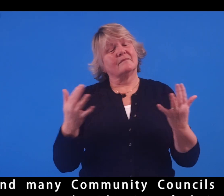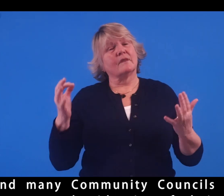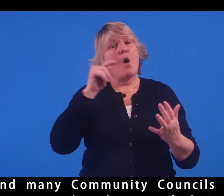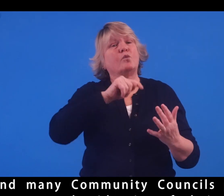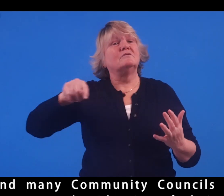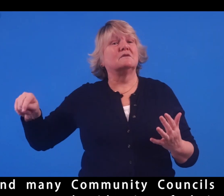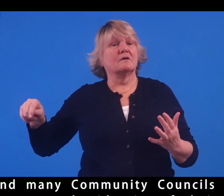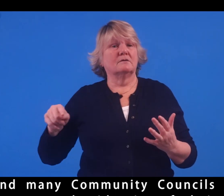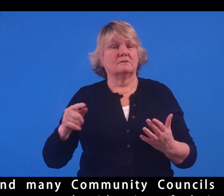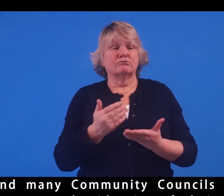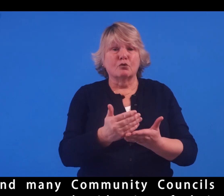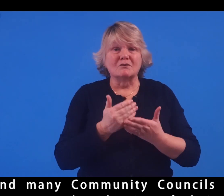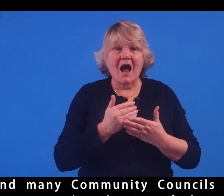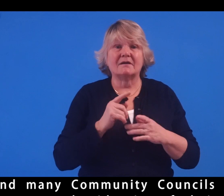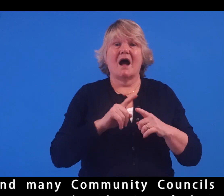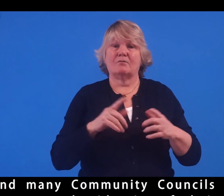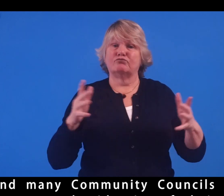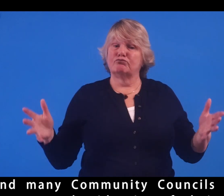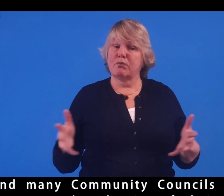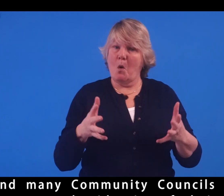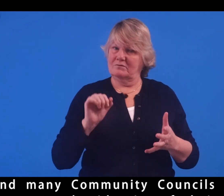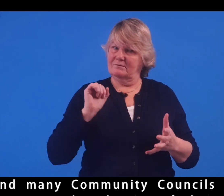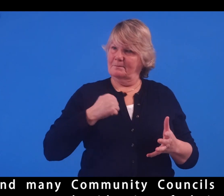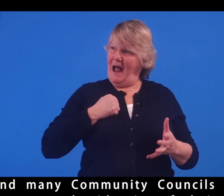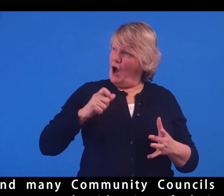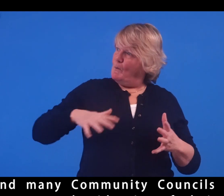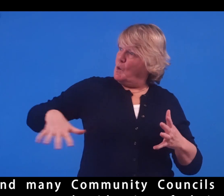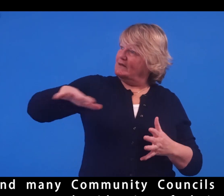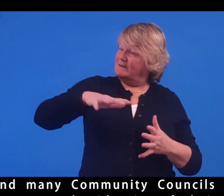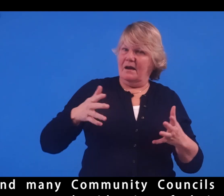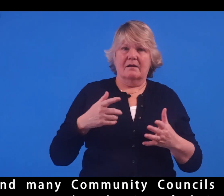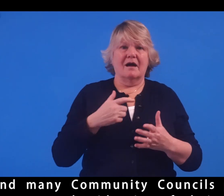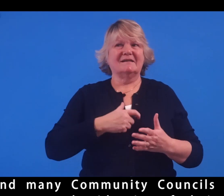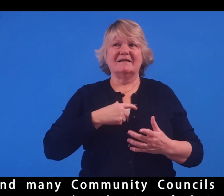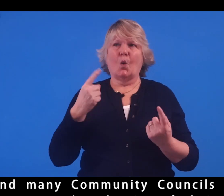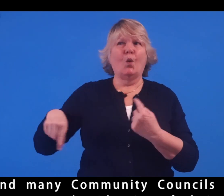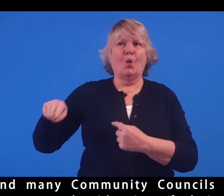and many community councils protect and promote the identity of their community.